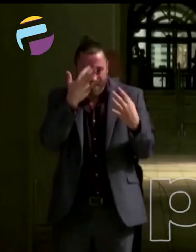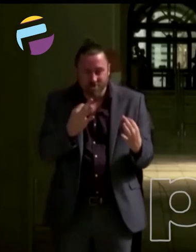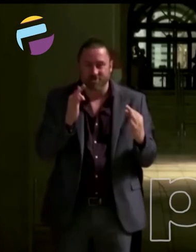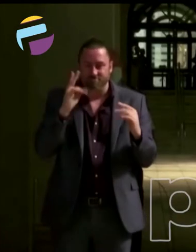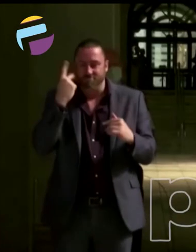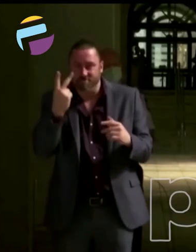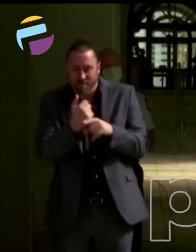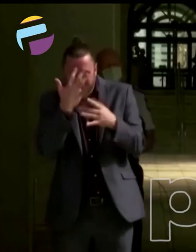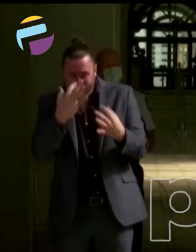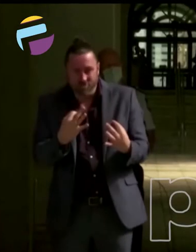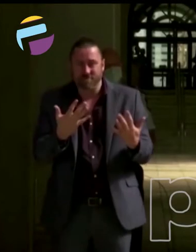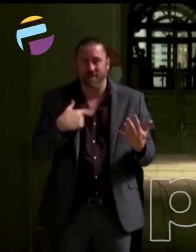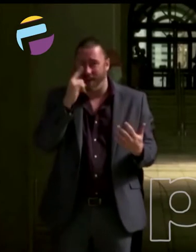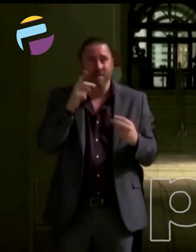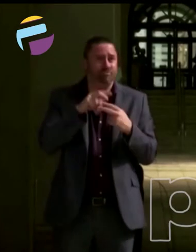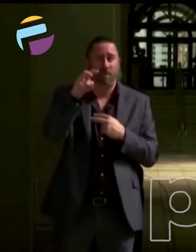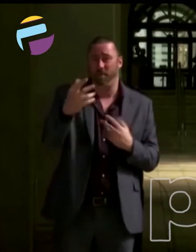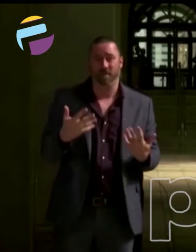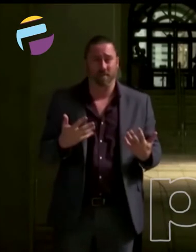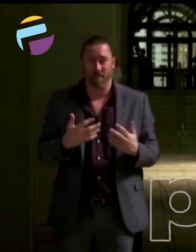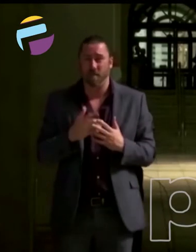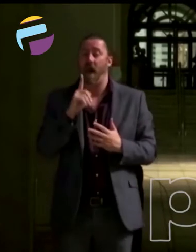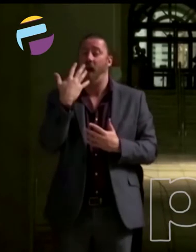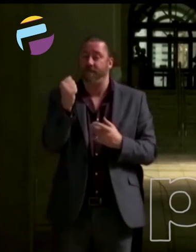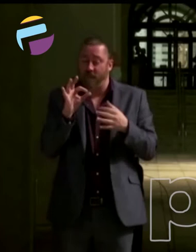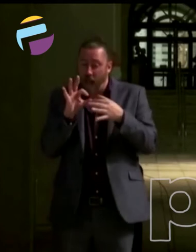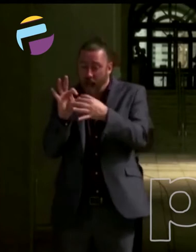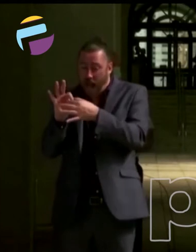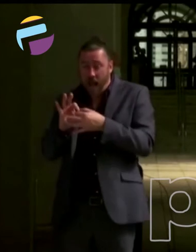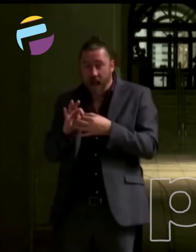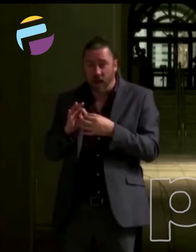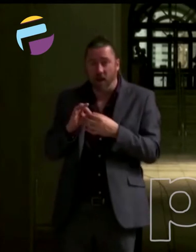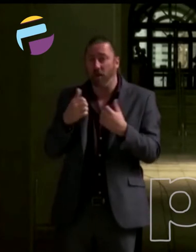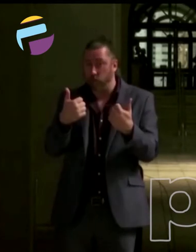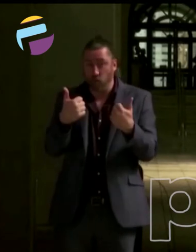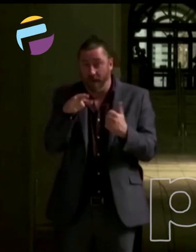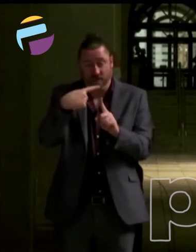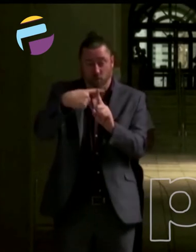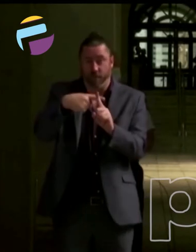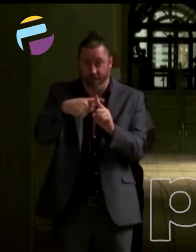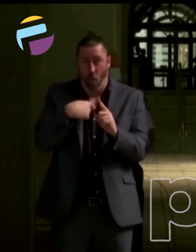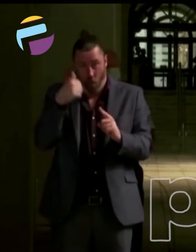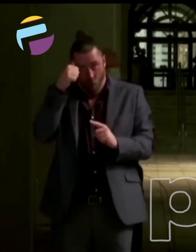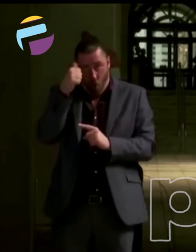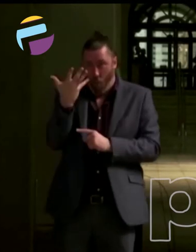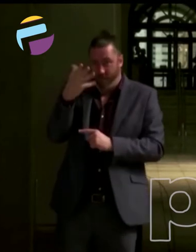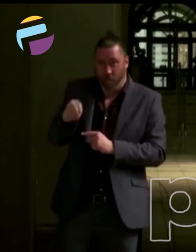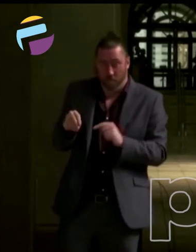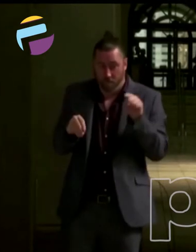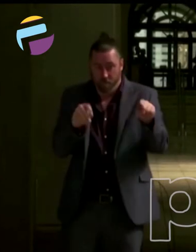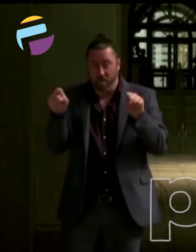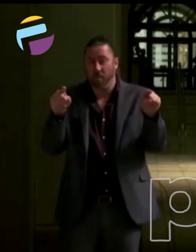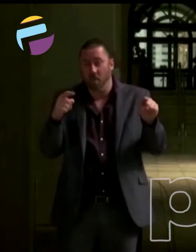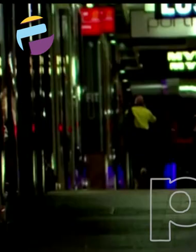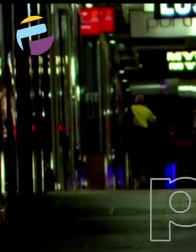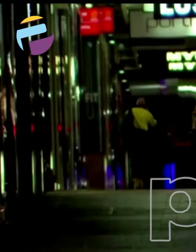All of the cases were linked to two distinct virus clusters, one related to a doctor and the second to a nurse. About